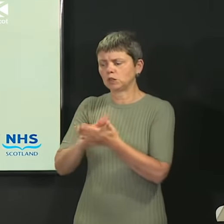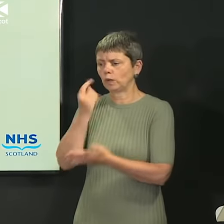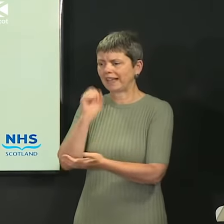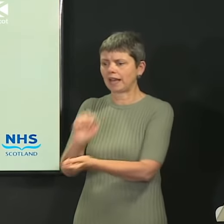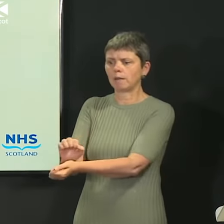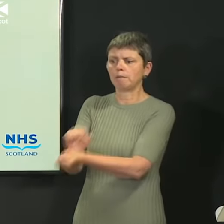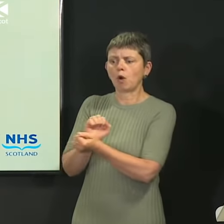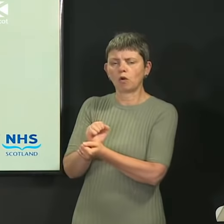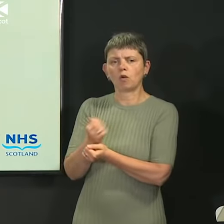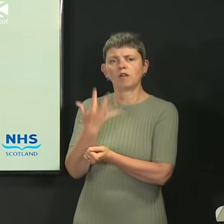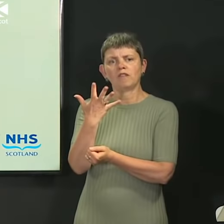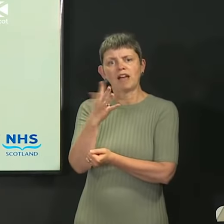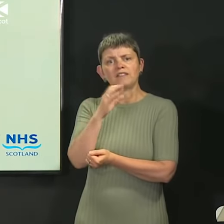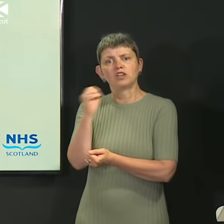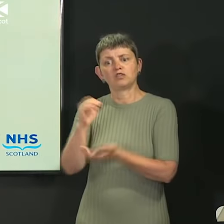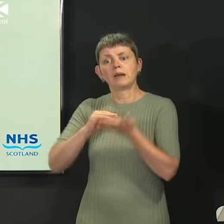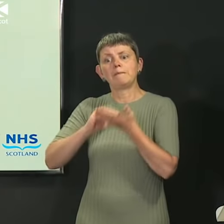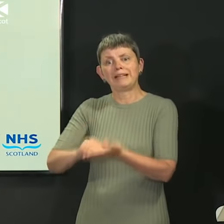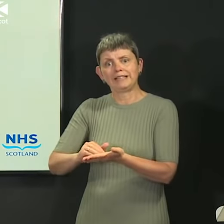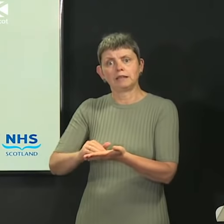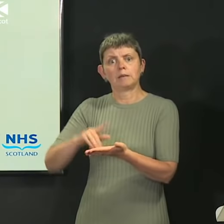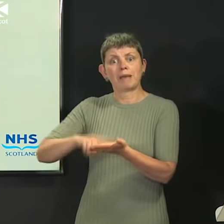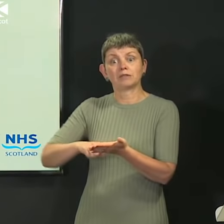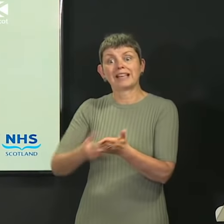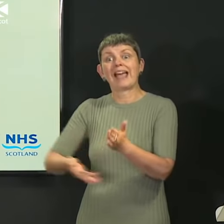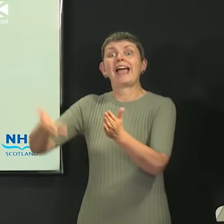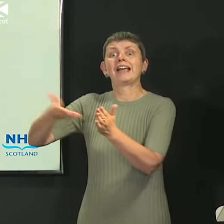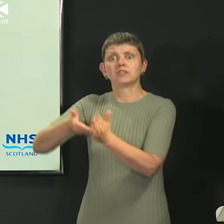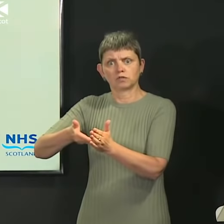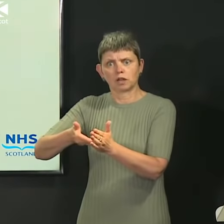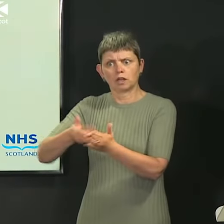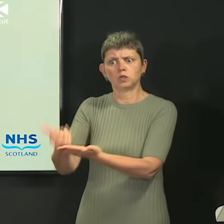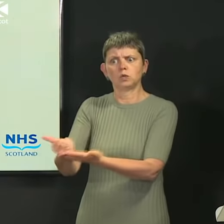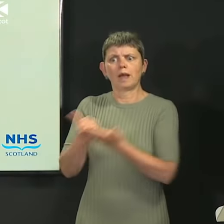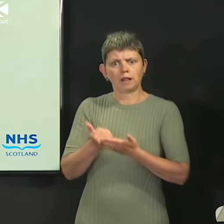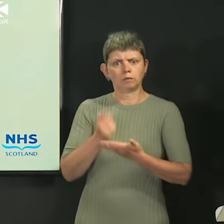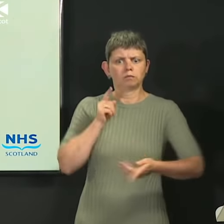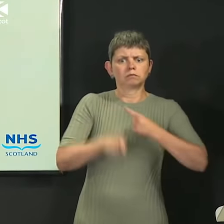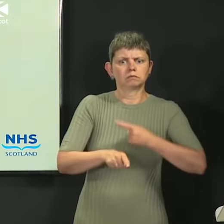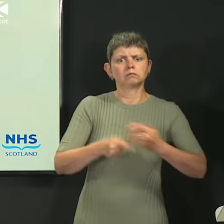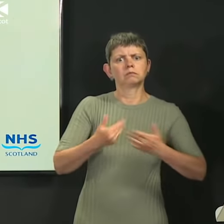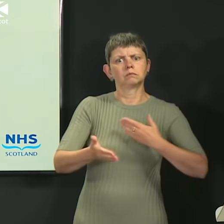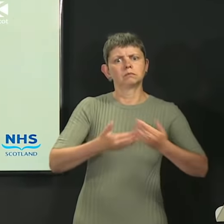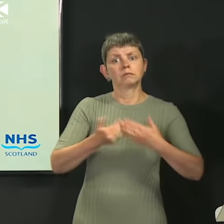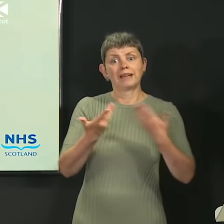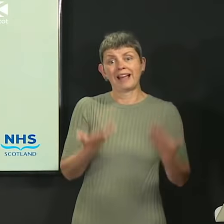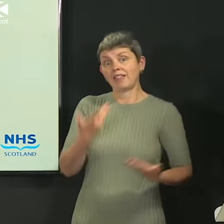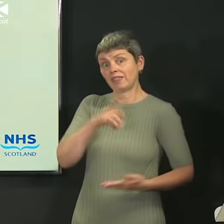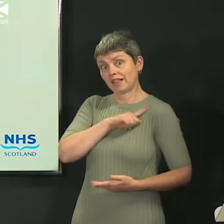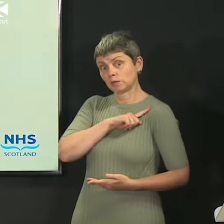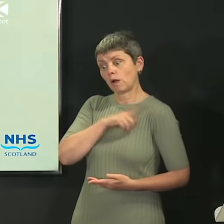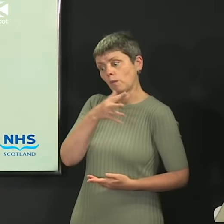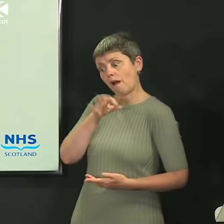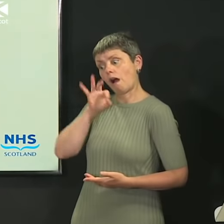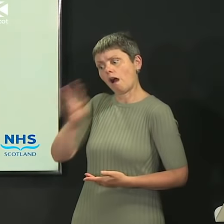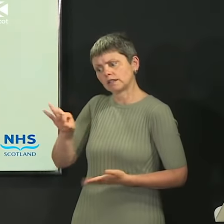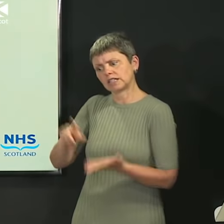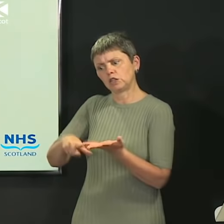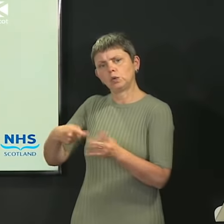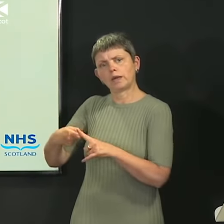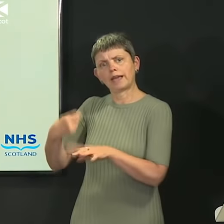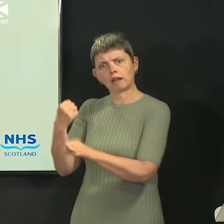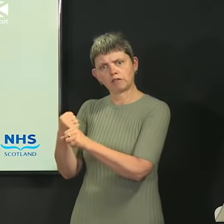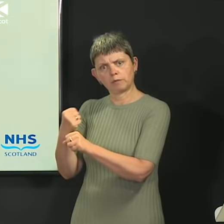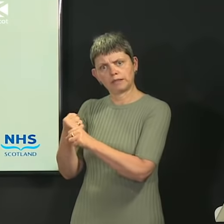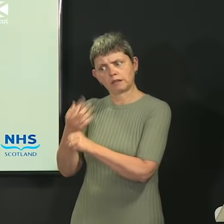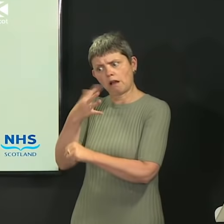million pounds more to help immediately now with the COVID response. And that is what we're appealing to the UK government to ensure that they can deliver.